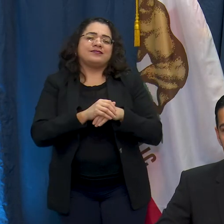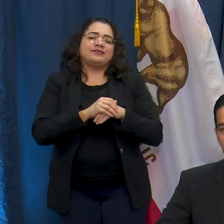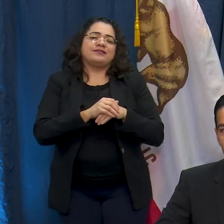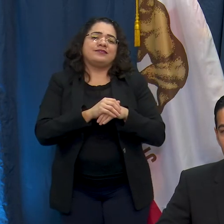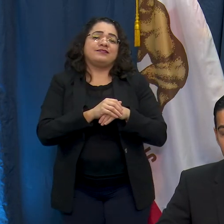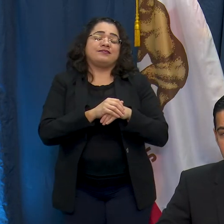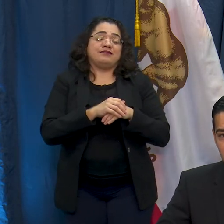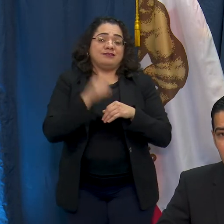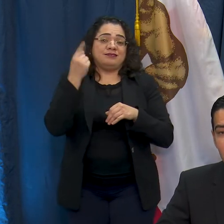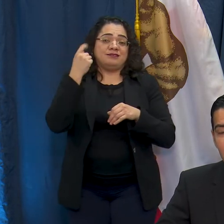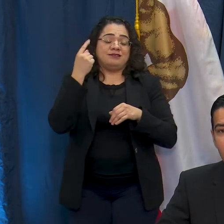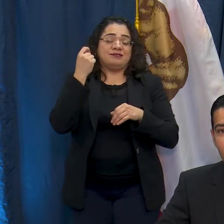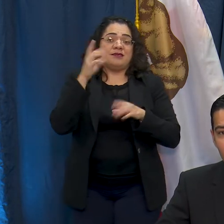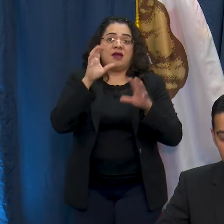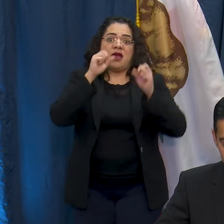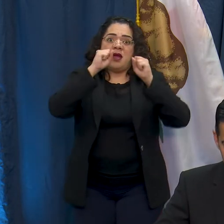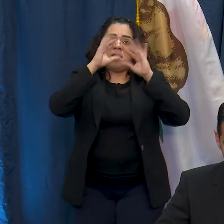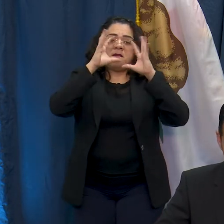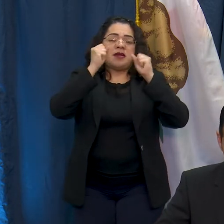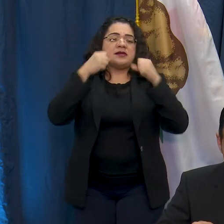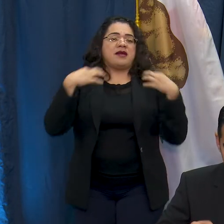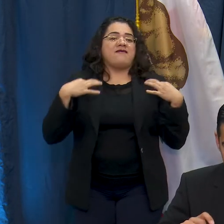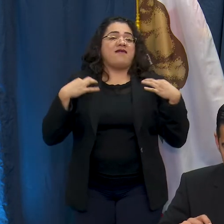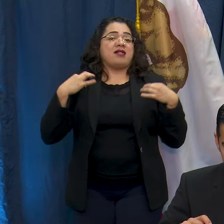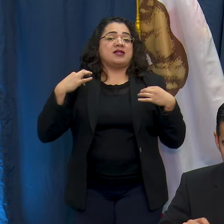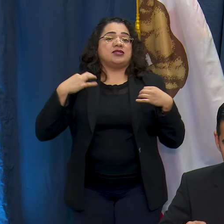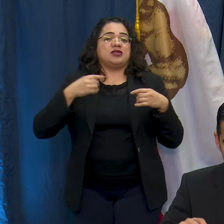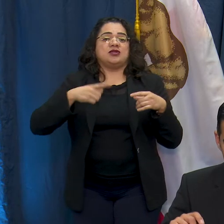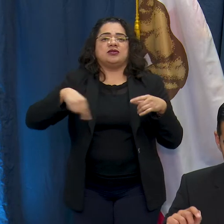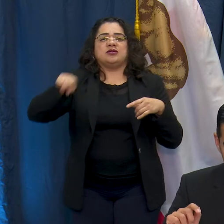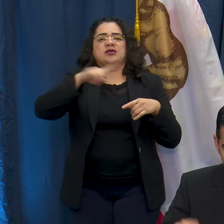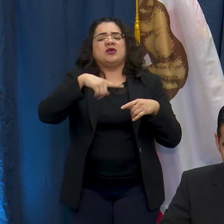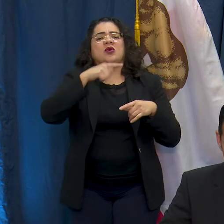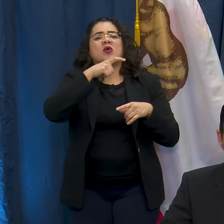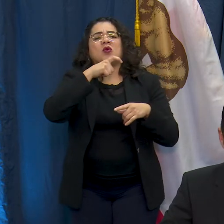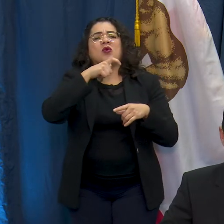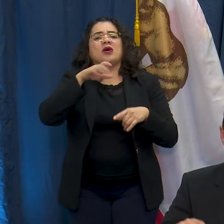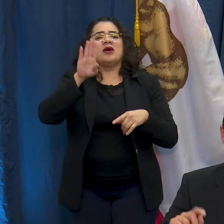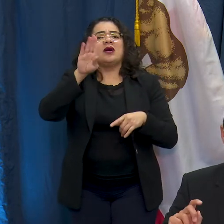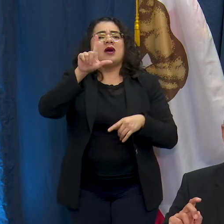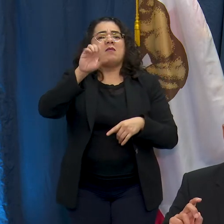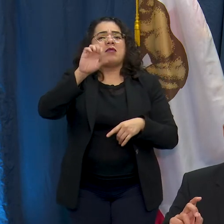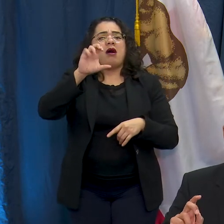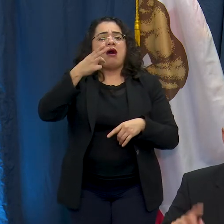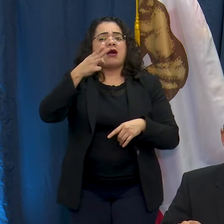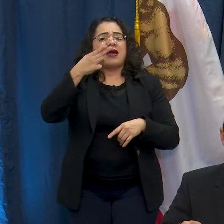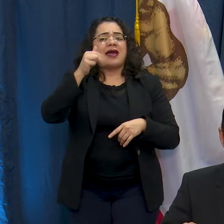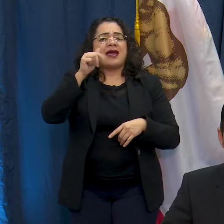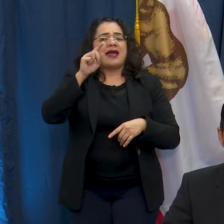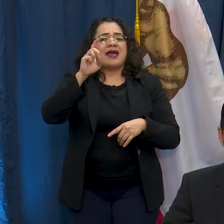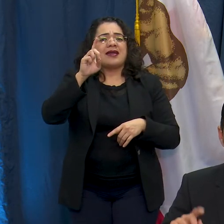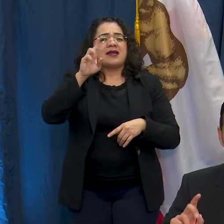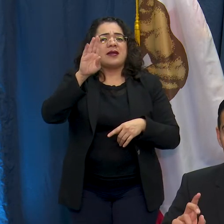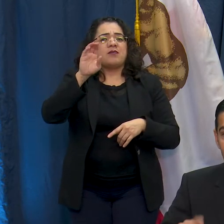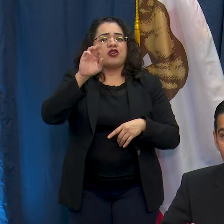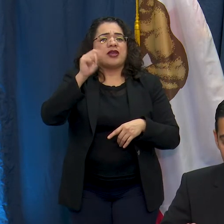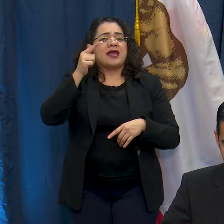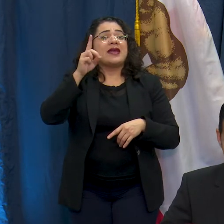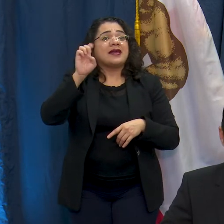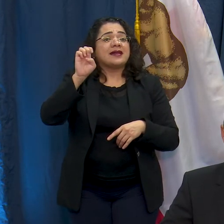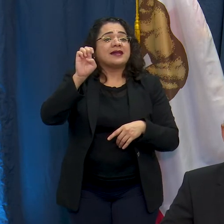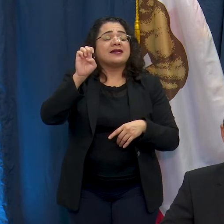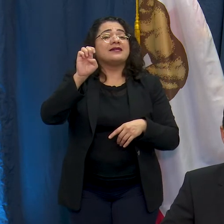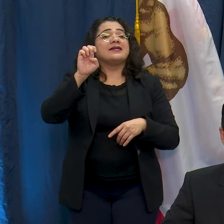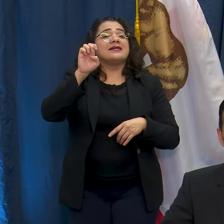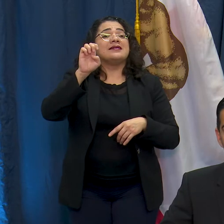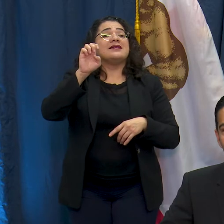would not be possible with amazing volunteers and I just want to name the Blockhead Brigade, Helen Sanders Pet Cause, Live Love